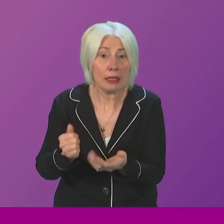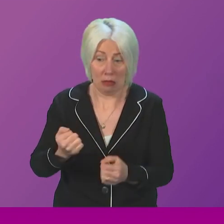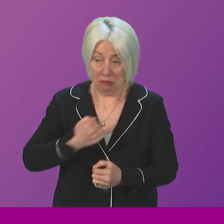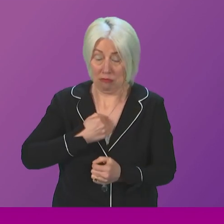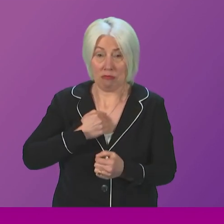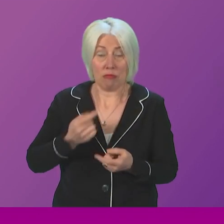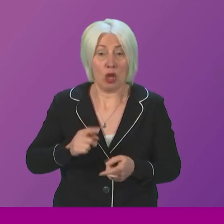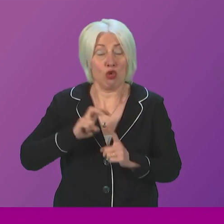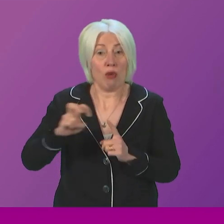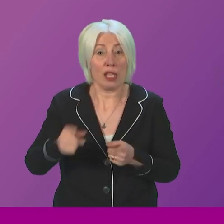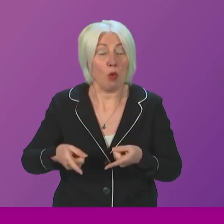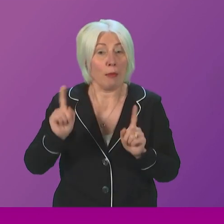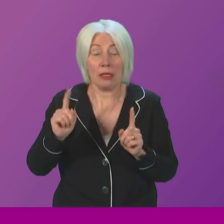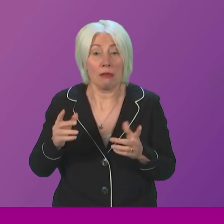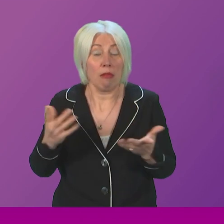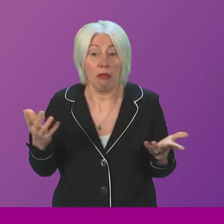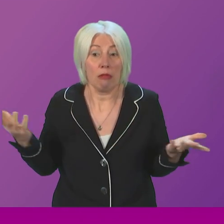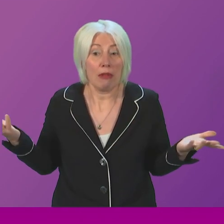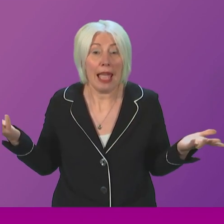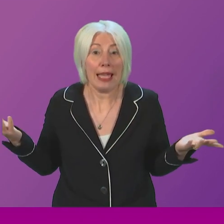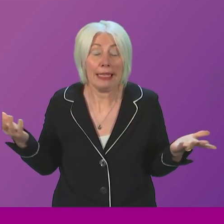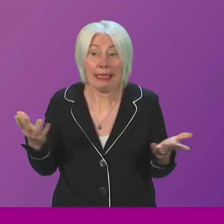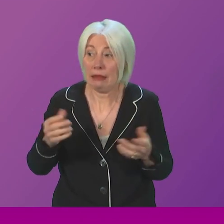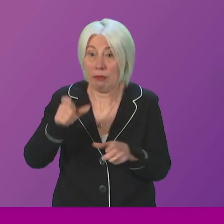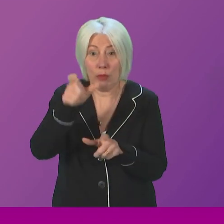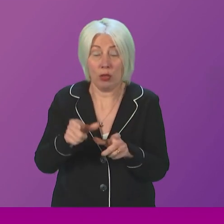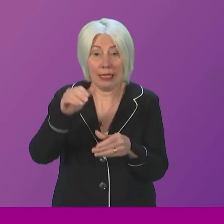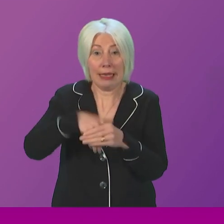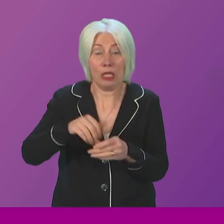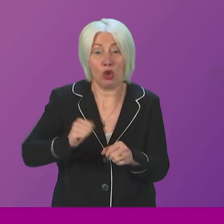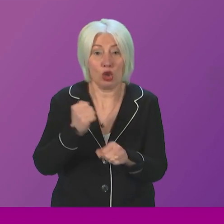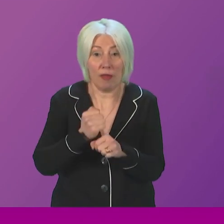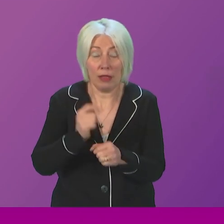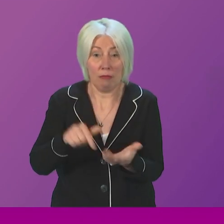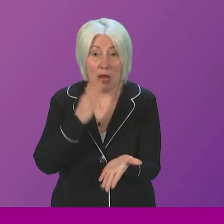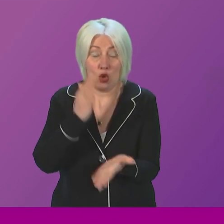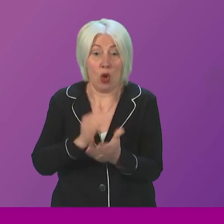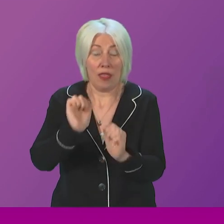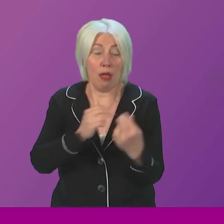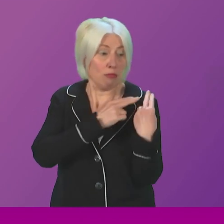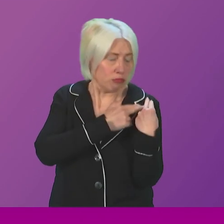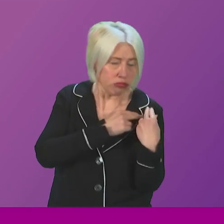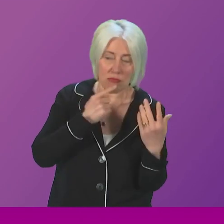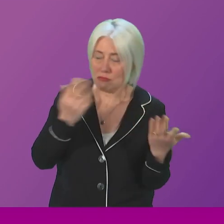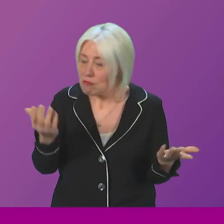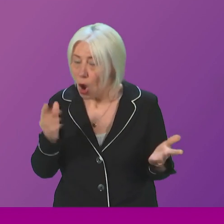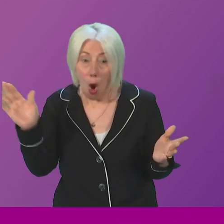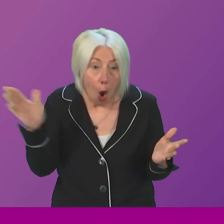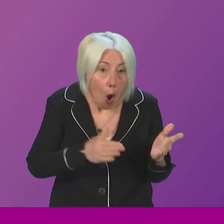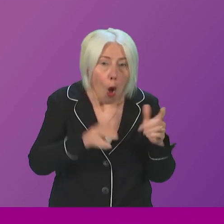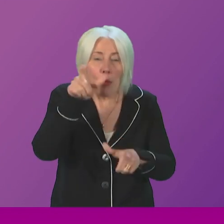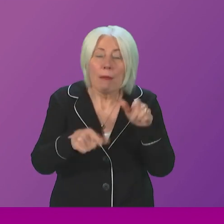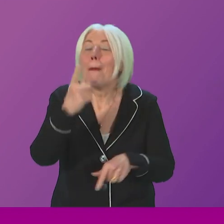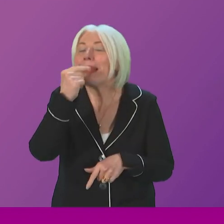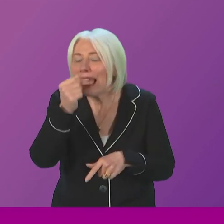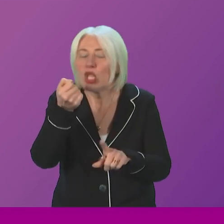Transport Minister, would expect any member of the government to make sure that they are taking account of all of those who might be impacted